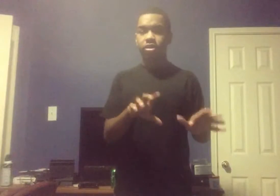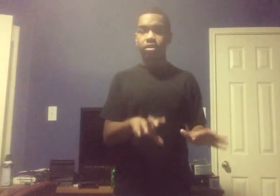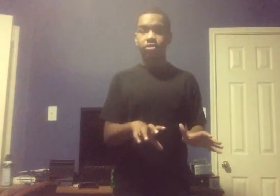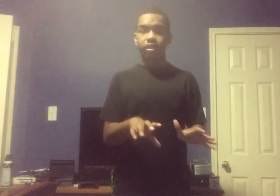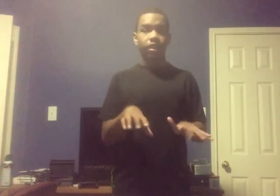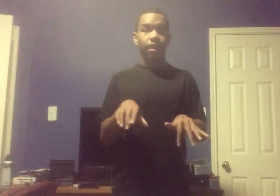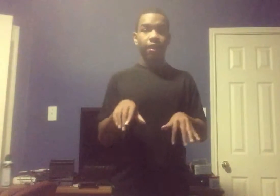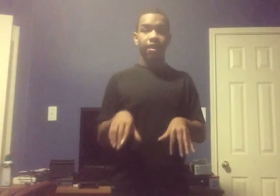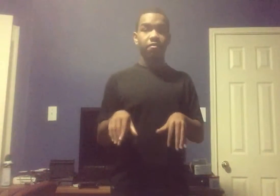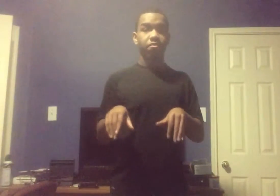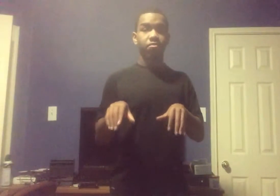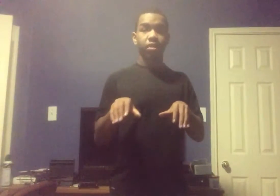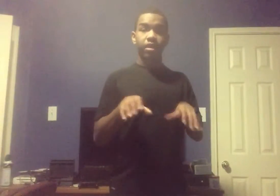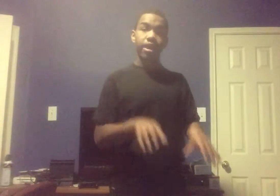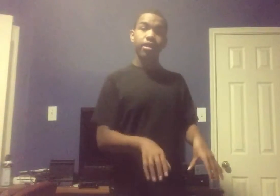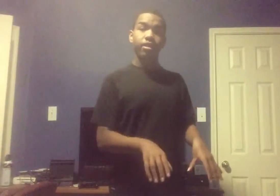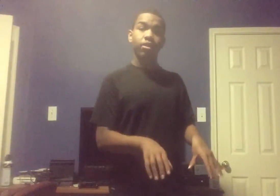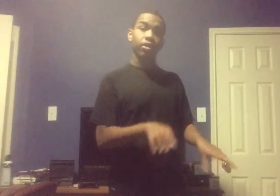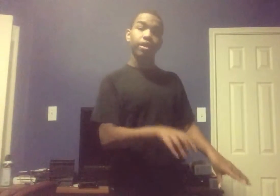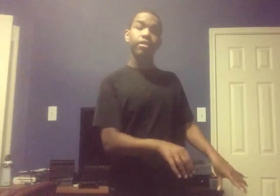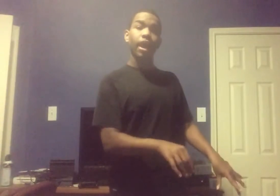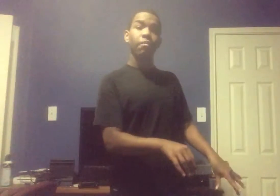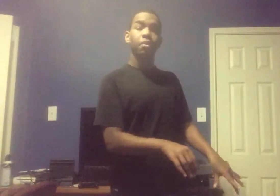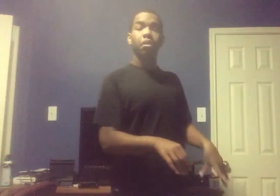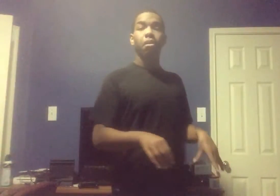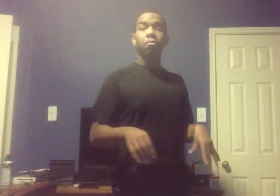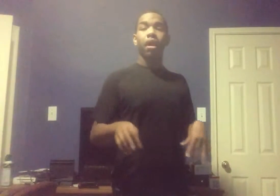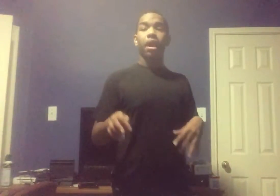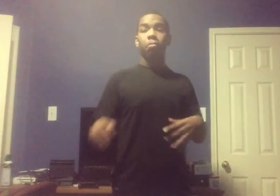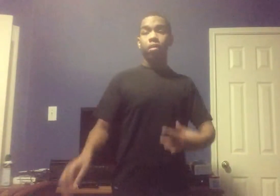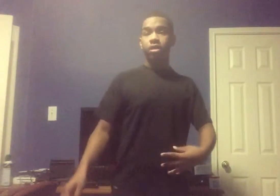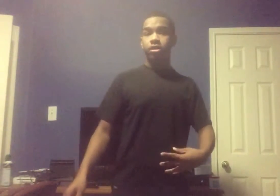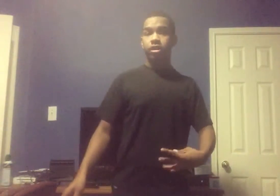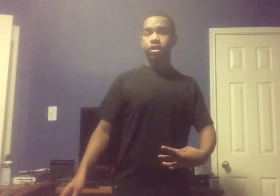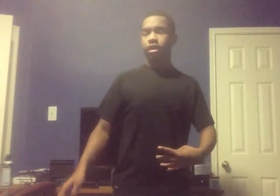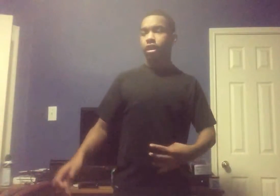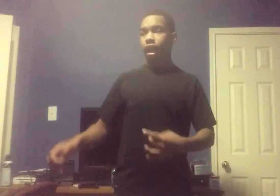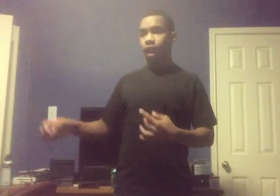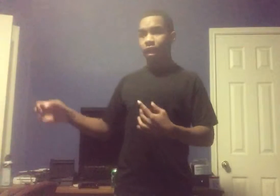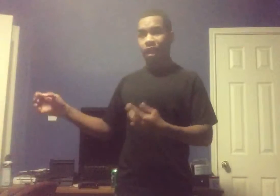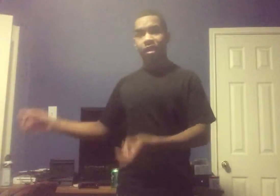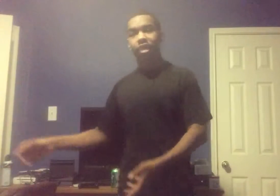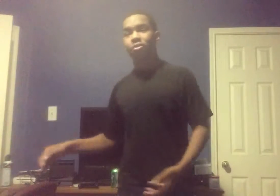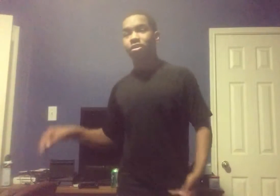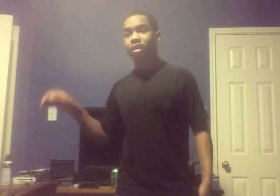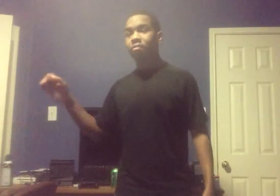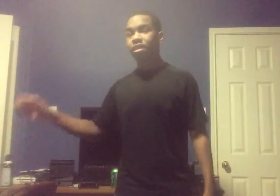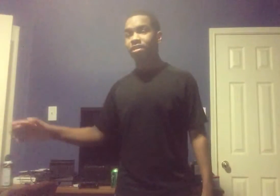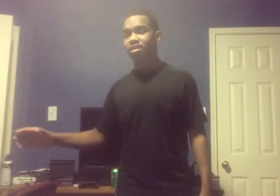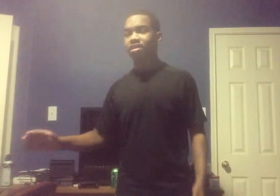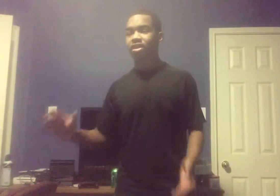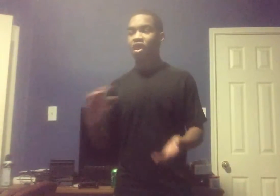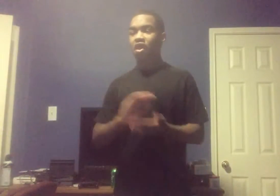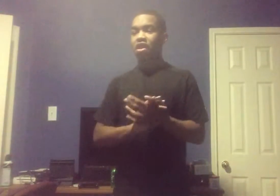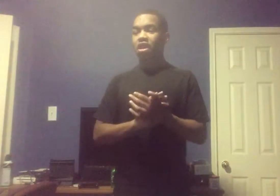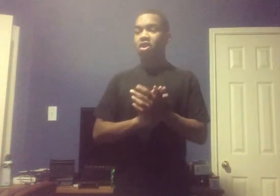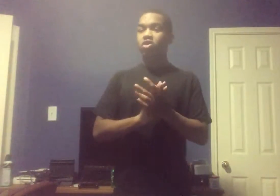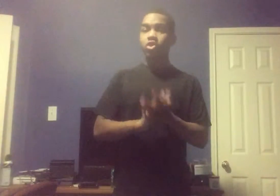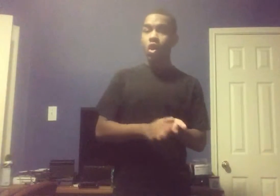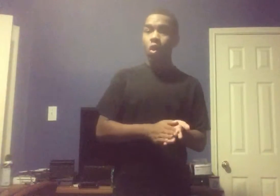children Have been taken Or kidnapped By a monster And they went to that mansion So